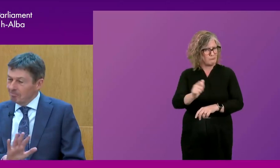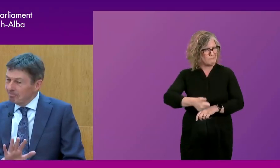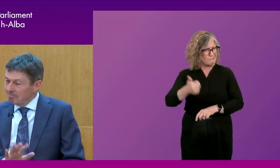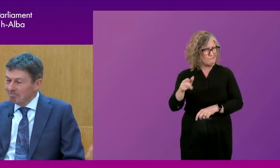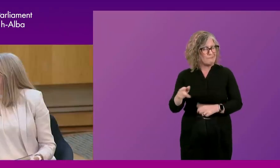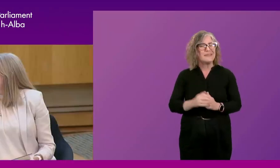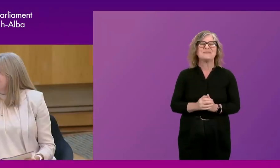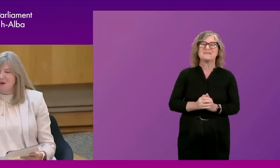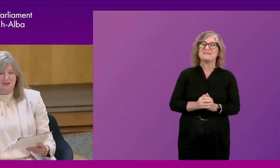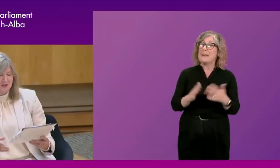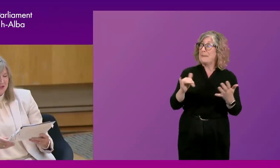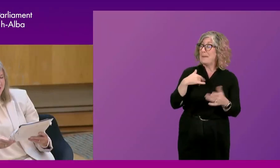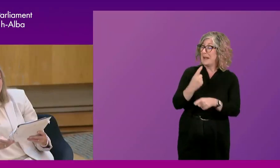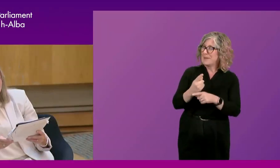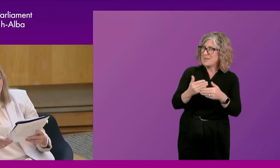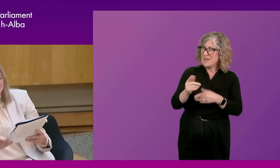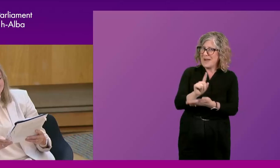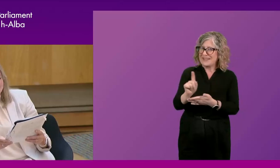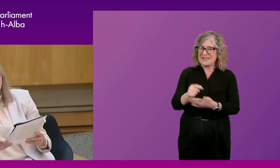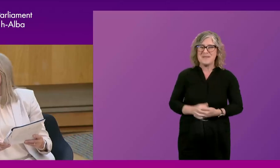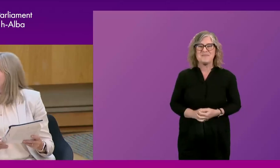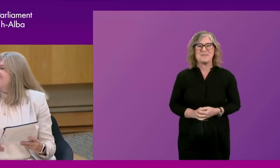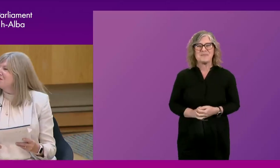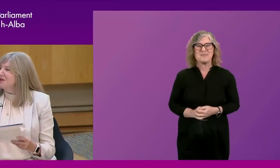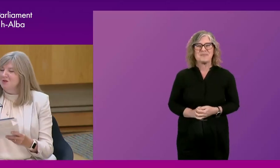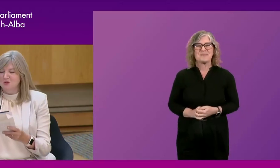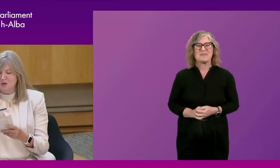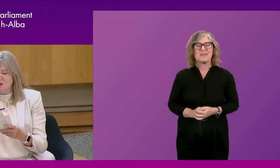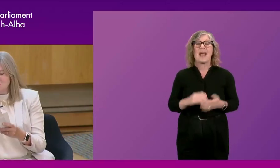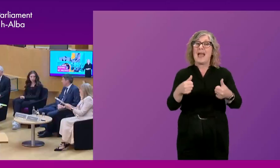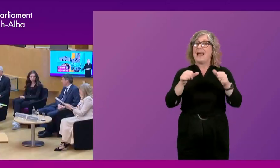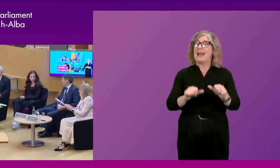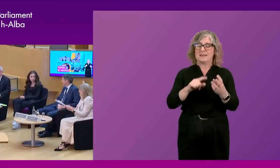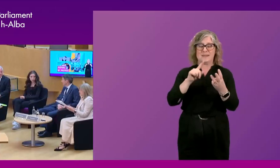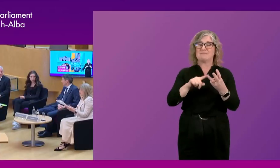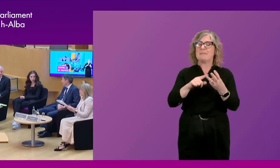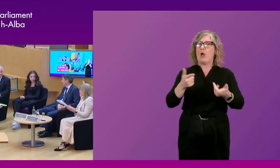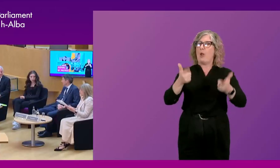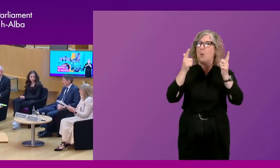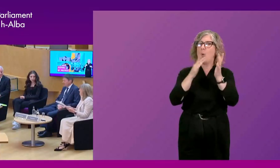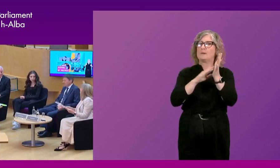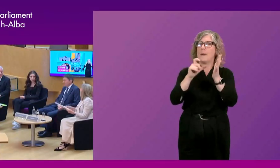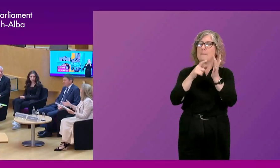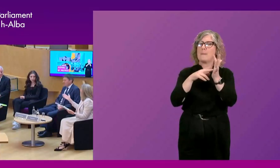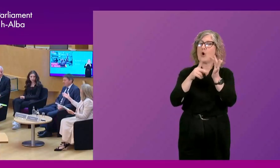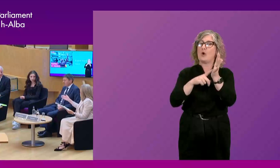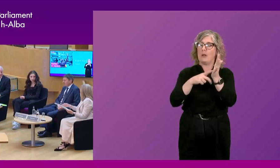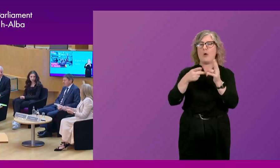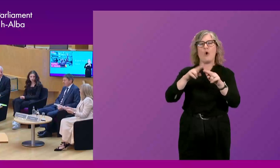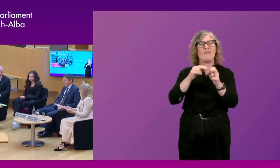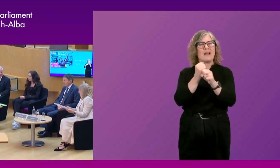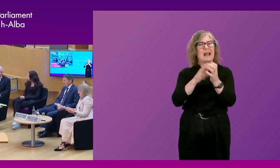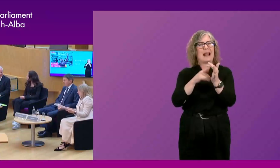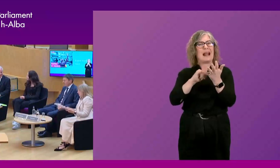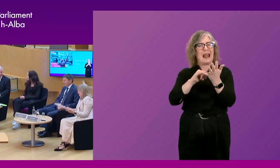But we can discuss such matters as we go on. Now I'm going to introduce Lord McConnell of Glenscoresdale, Jack